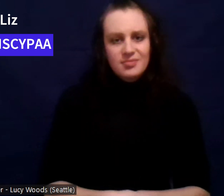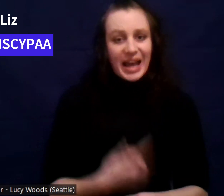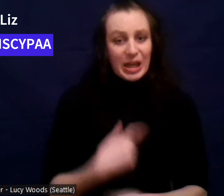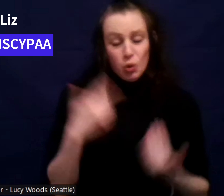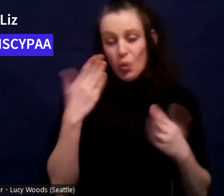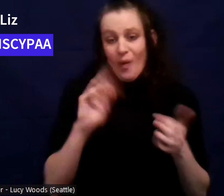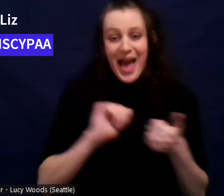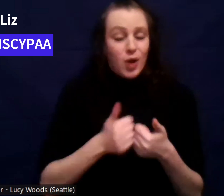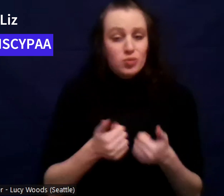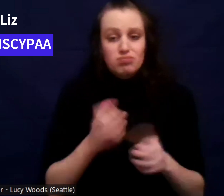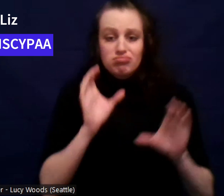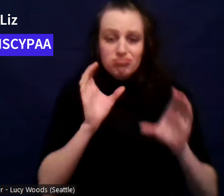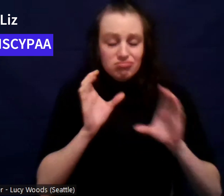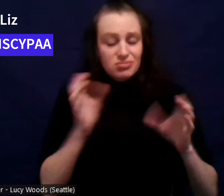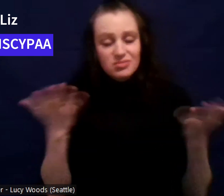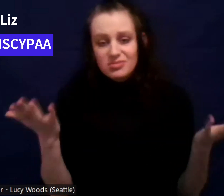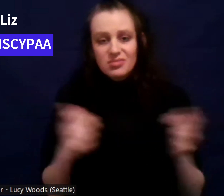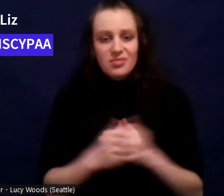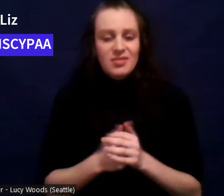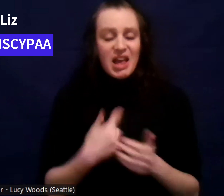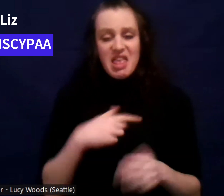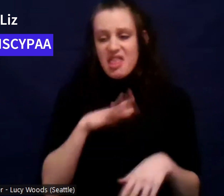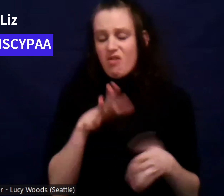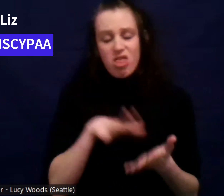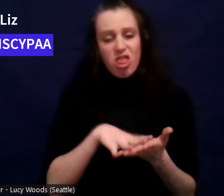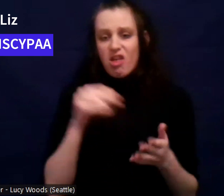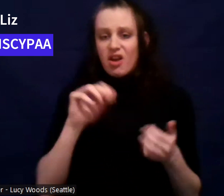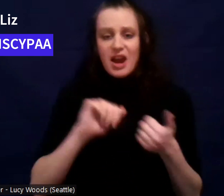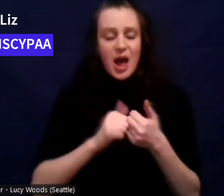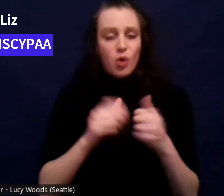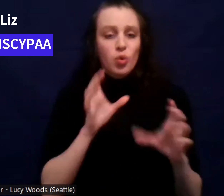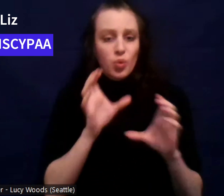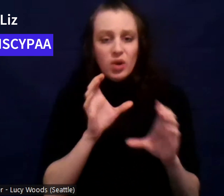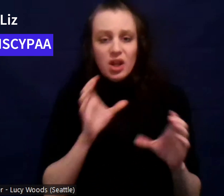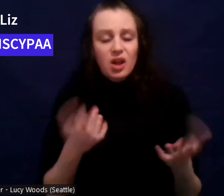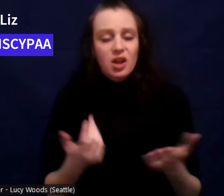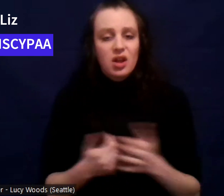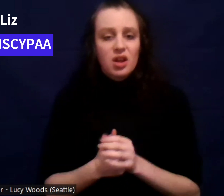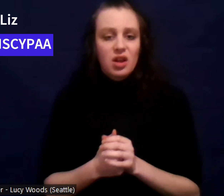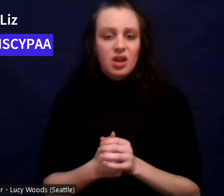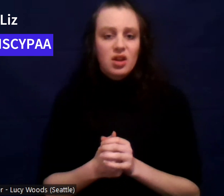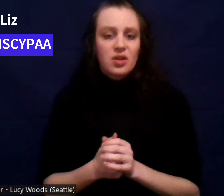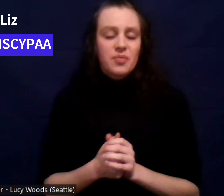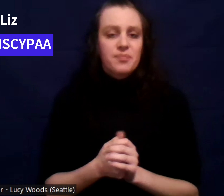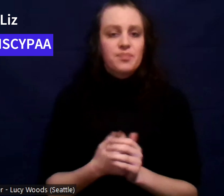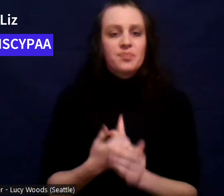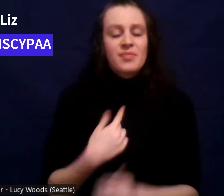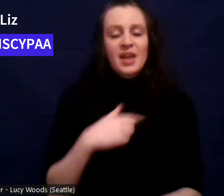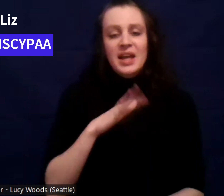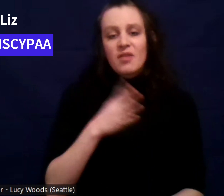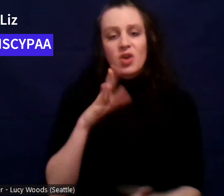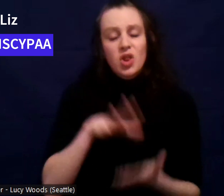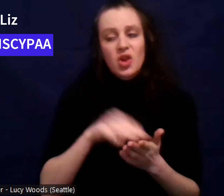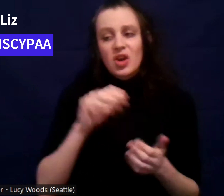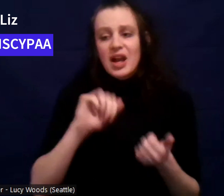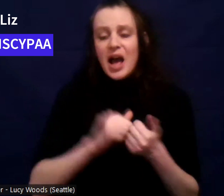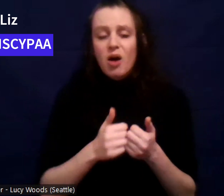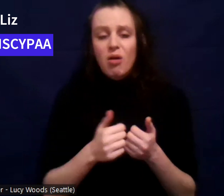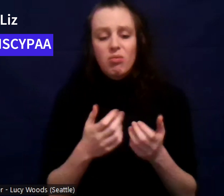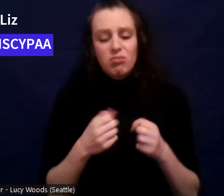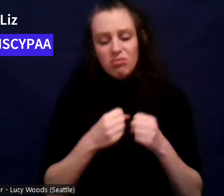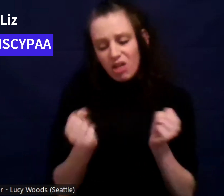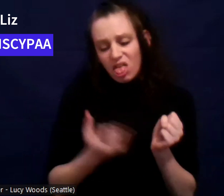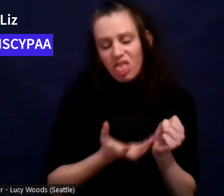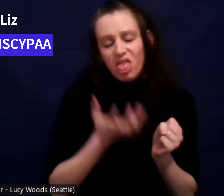how because I never really learned that. Like I didn't learn how to like confide in people and tell them how I was really doing. I just